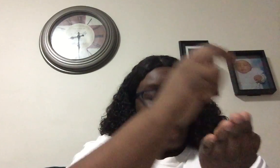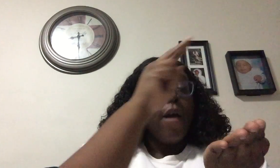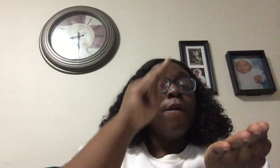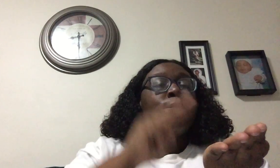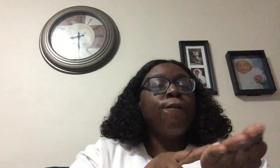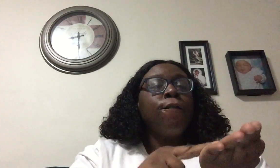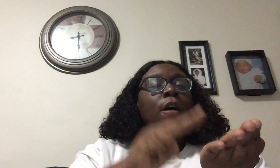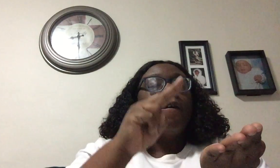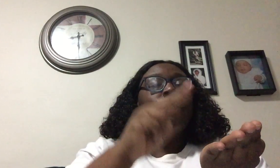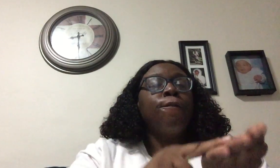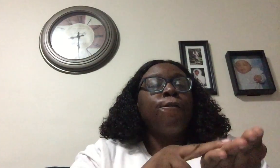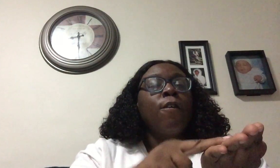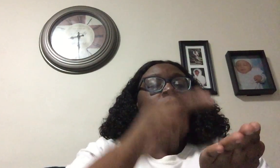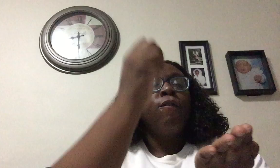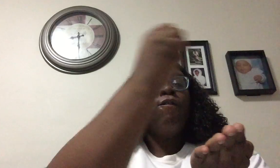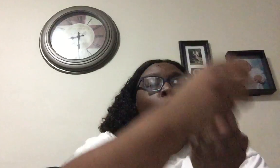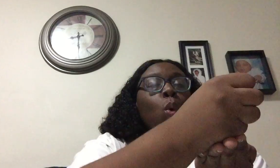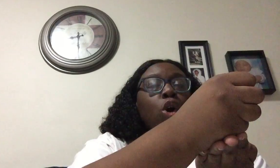F, f, four.